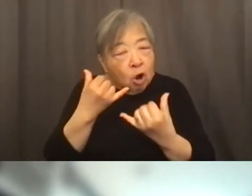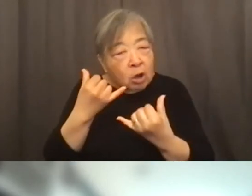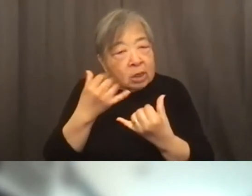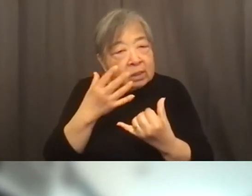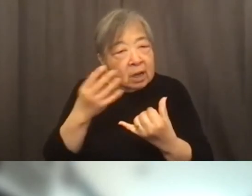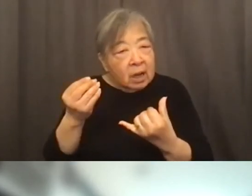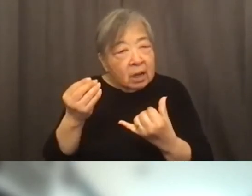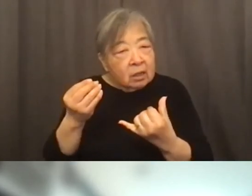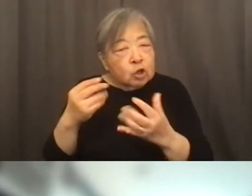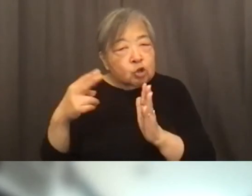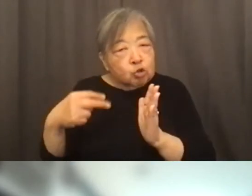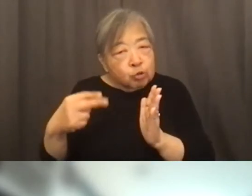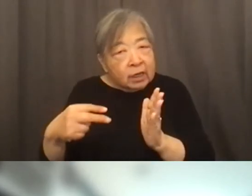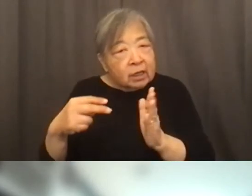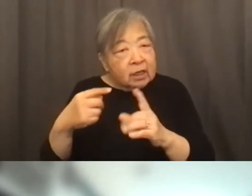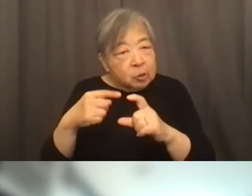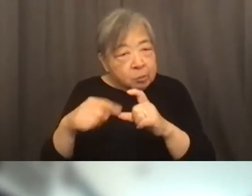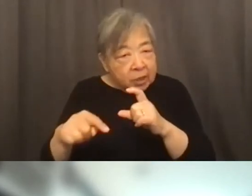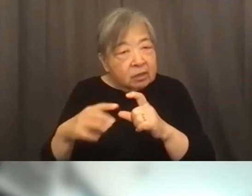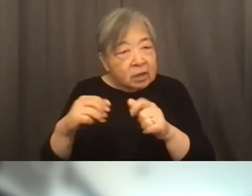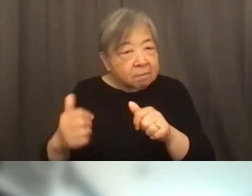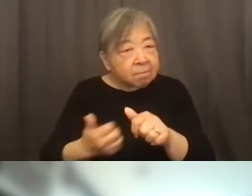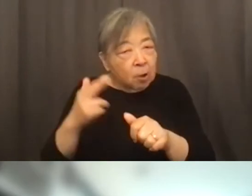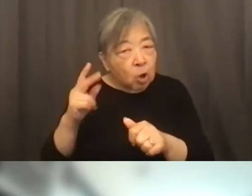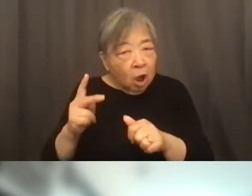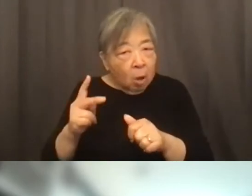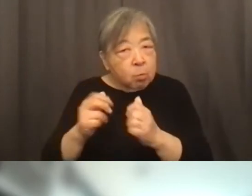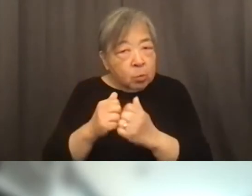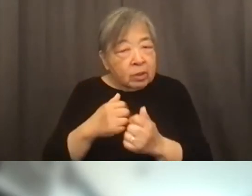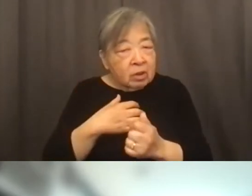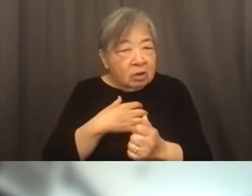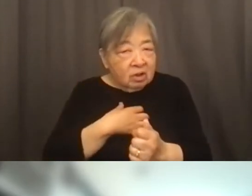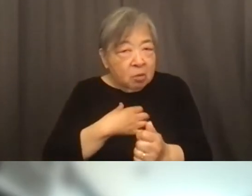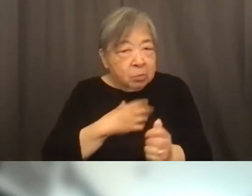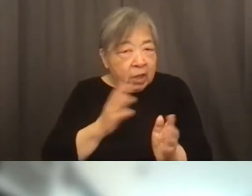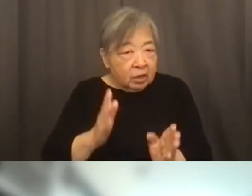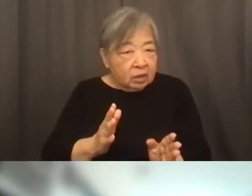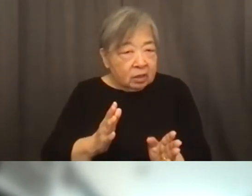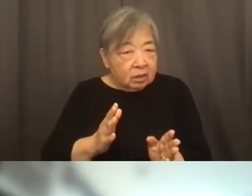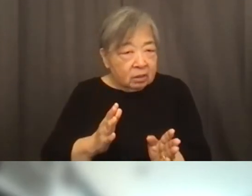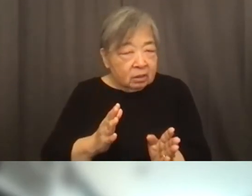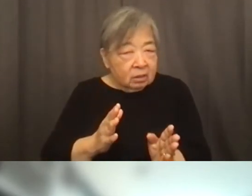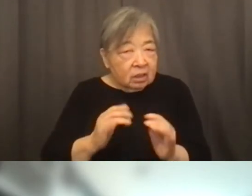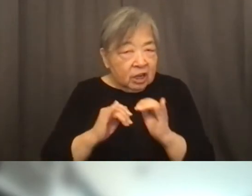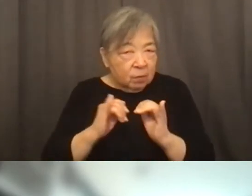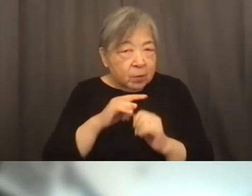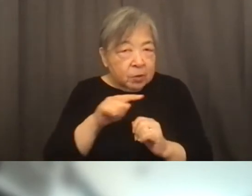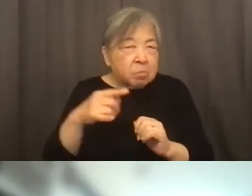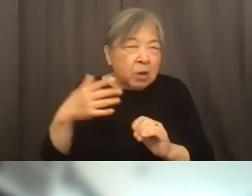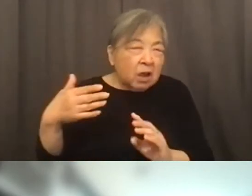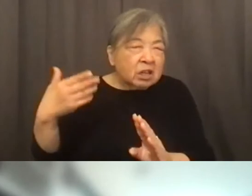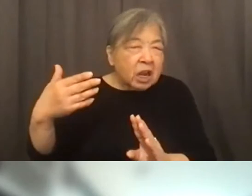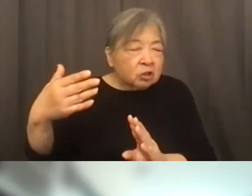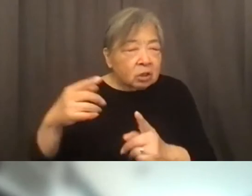read all the emails and to follow up with complainants to interview them on occasion to determine